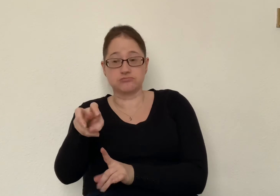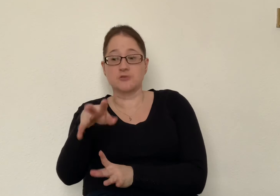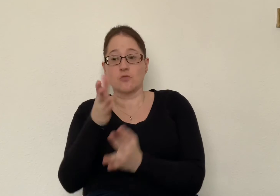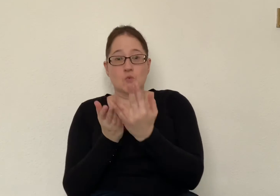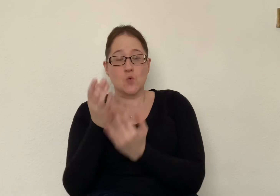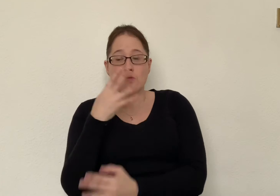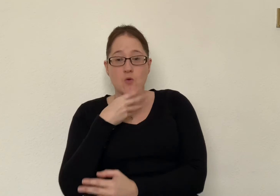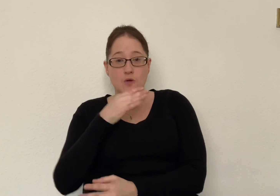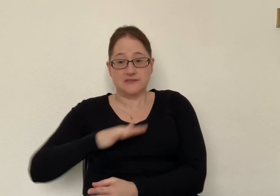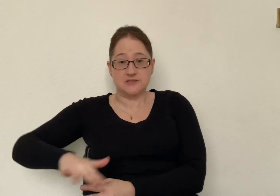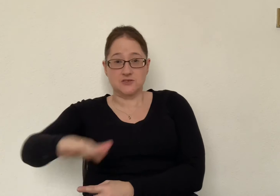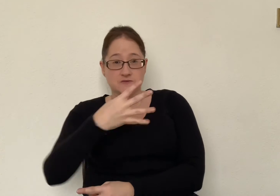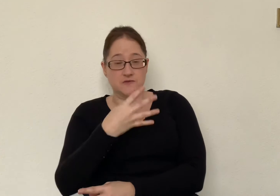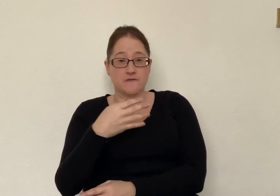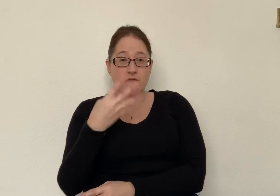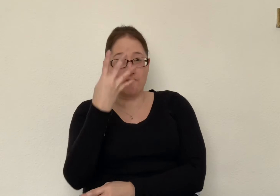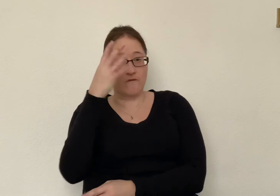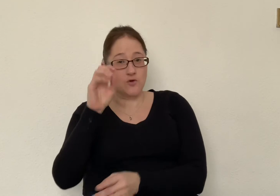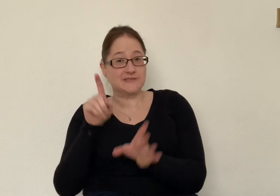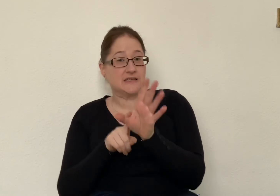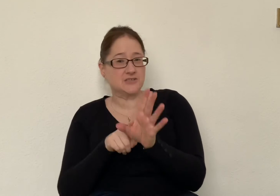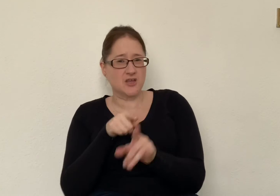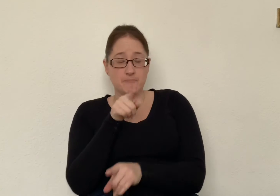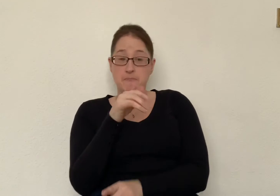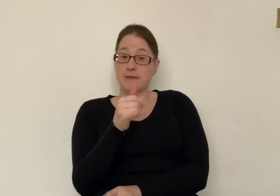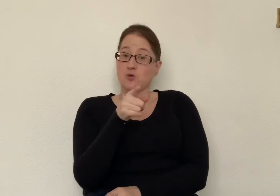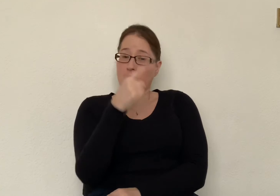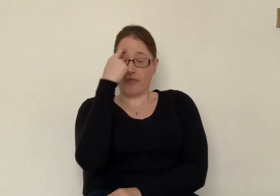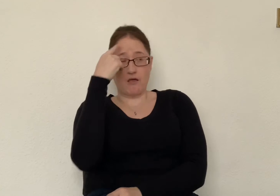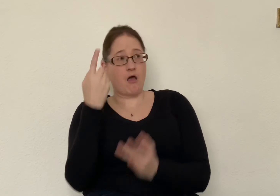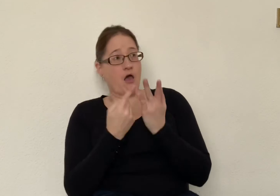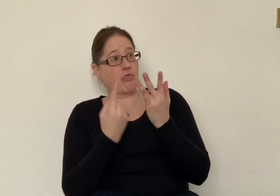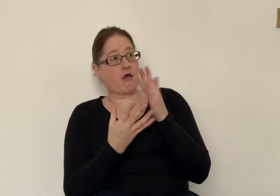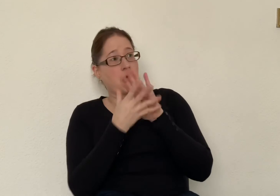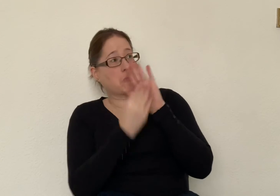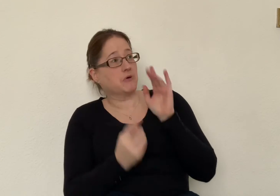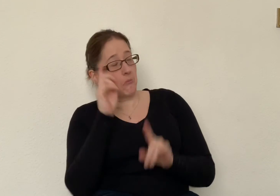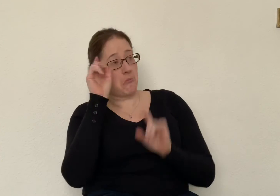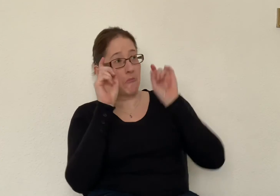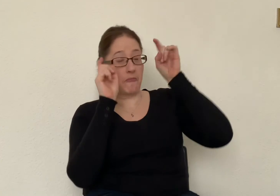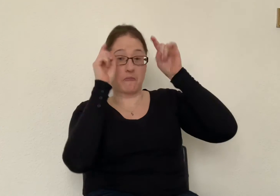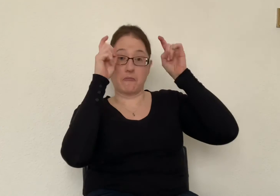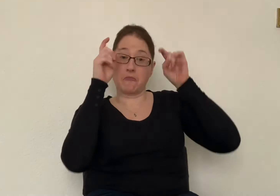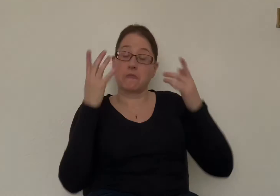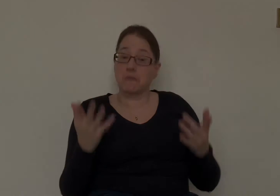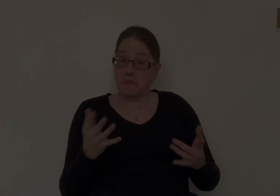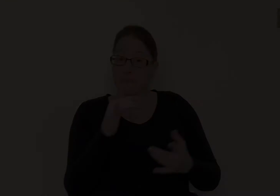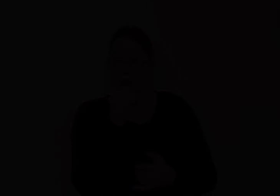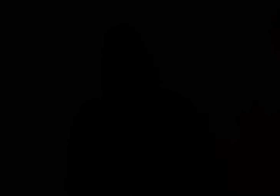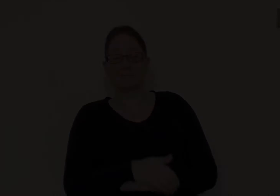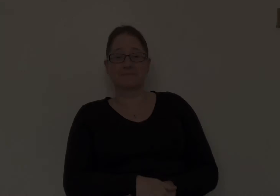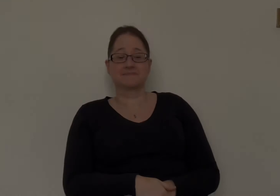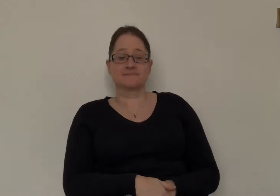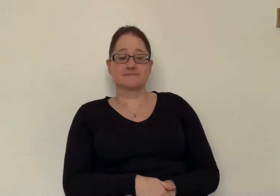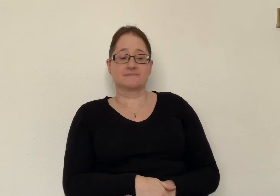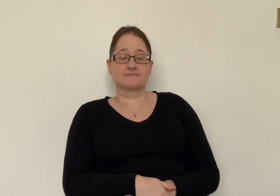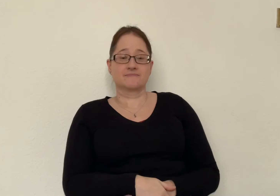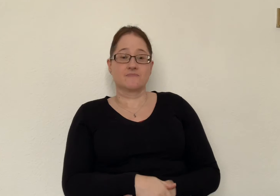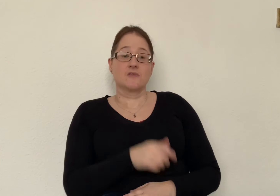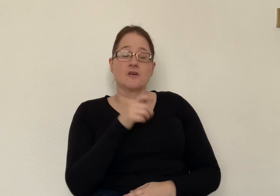examples? the word Lent comes from